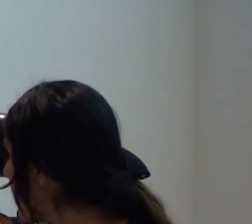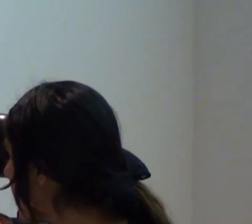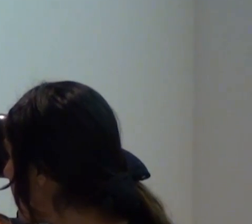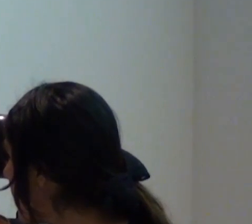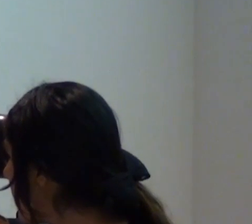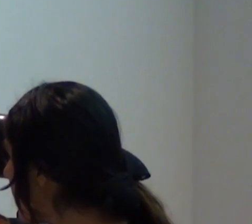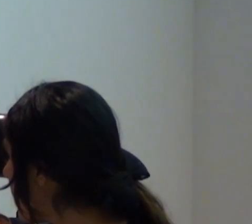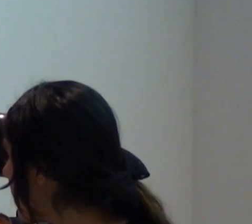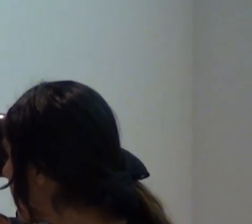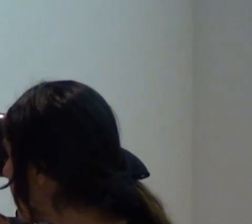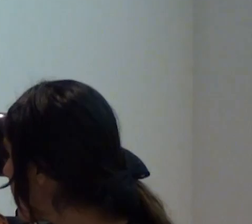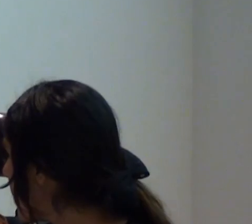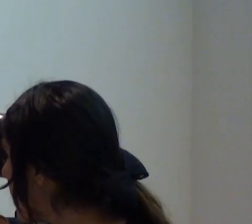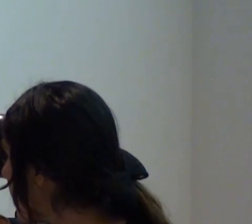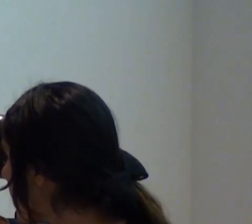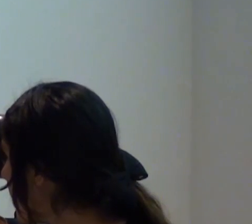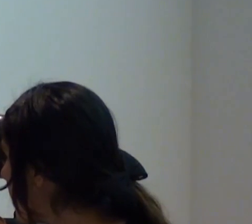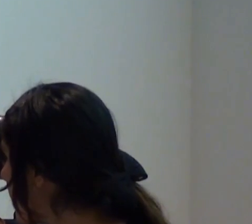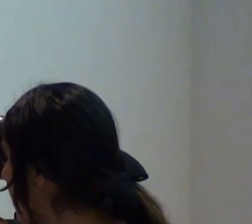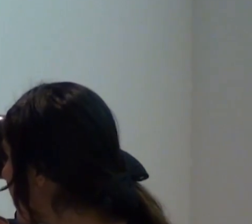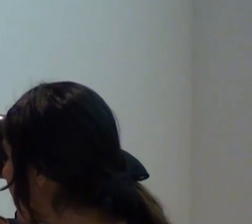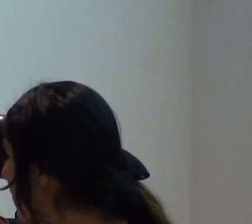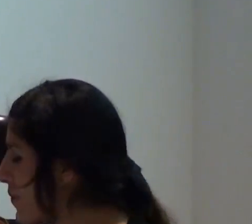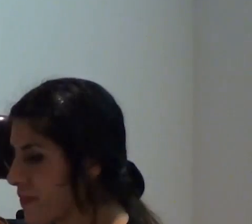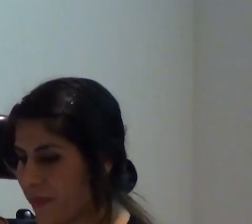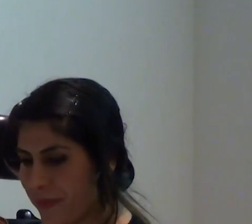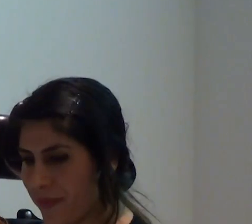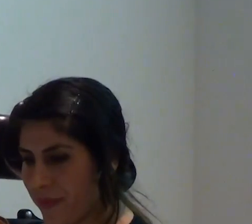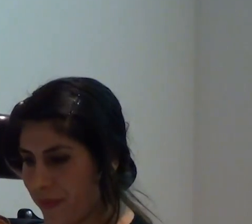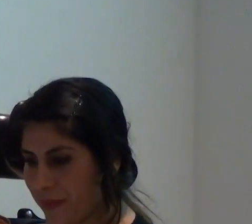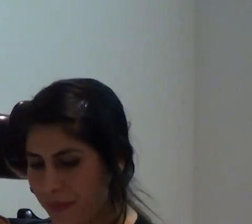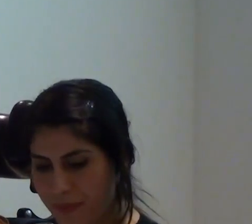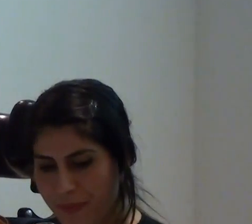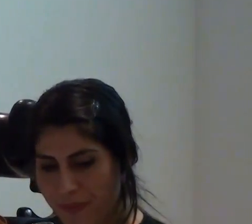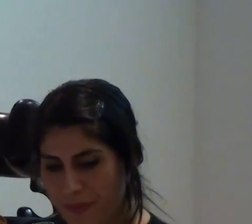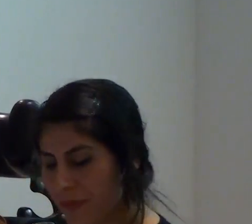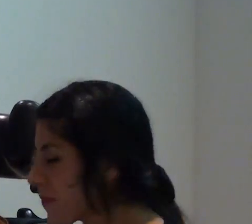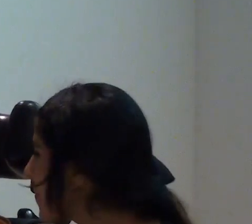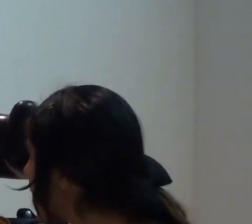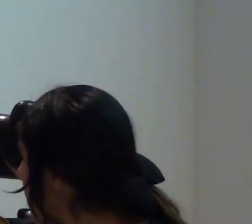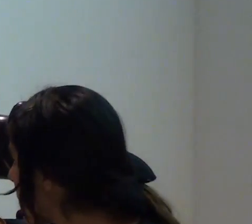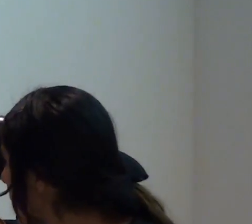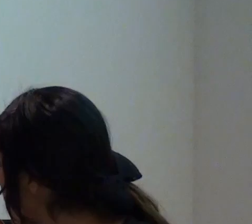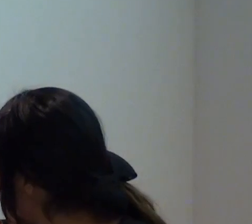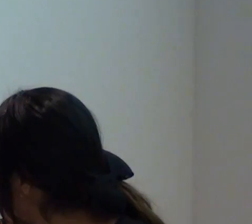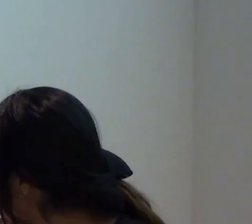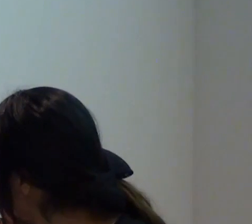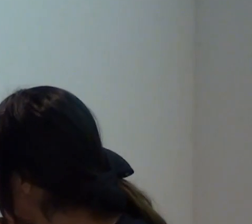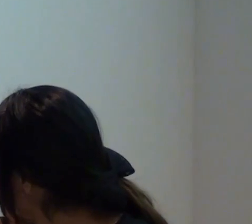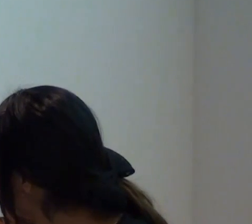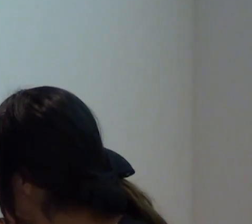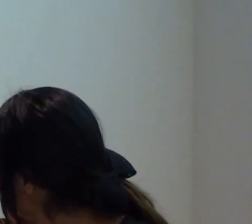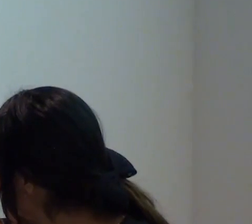I have books for sale,